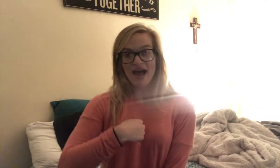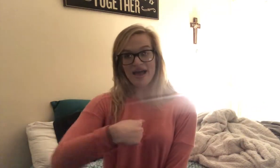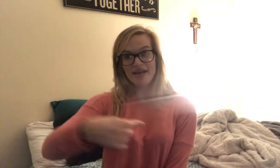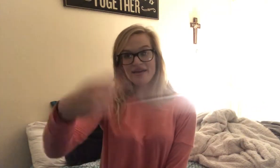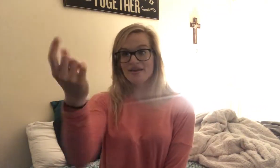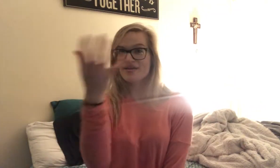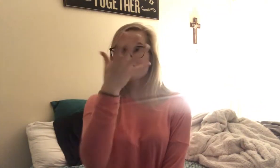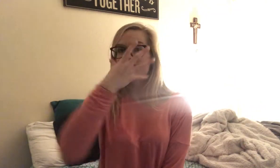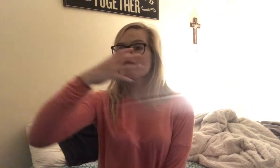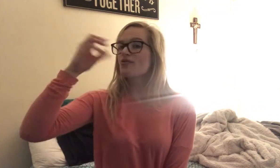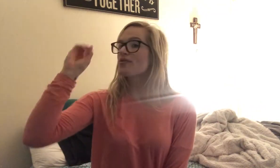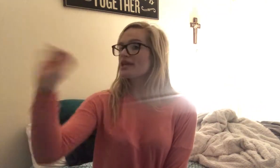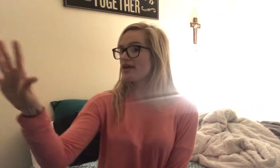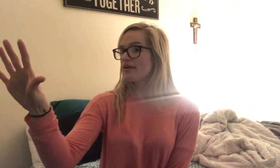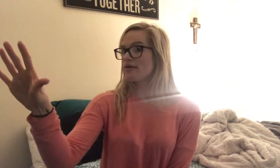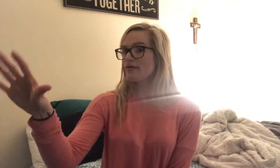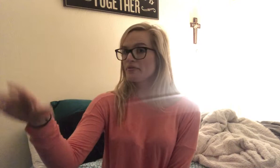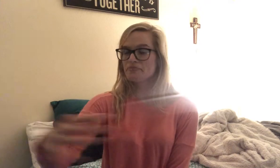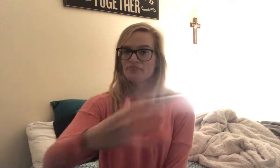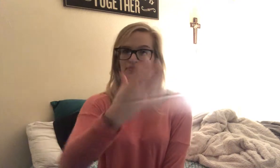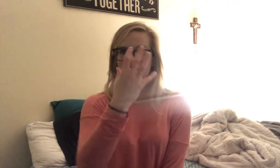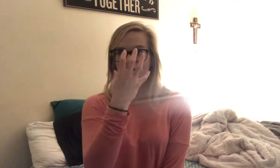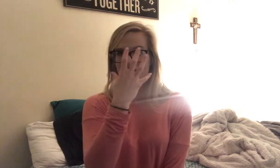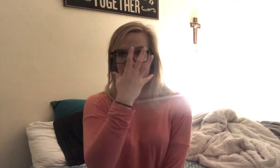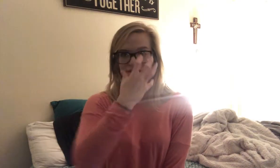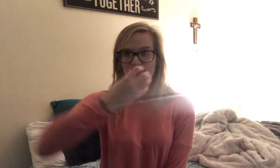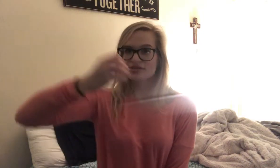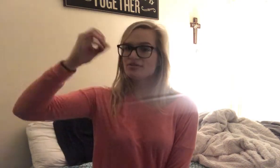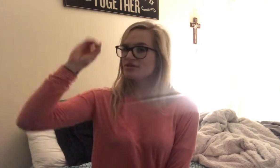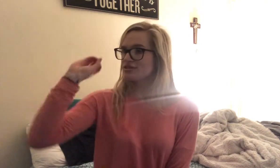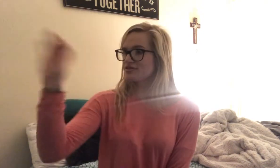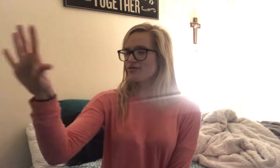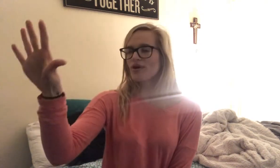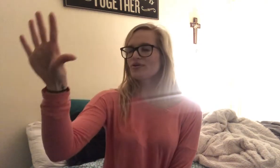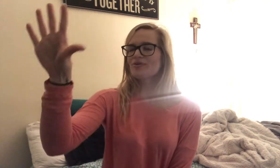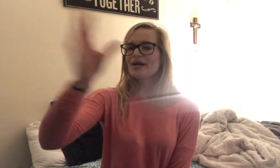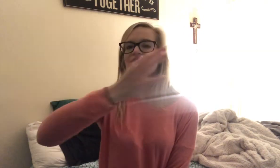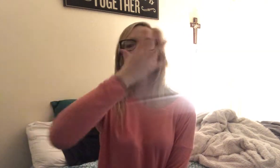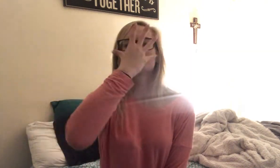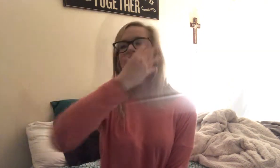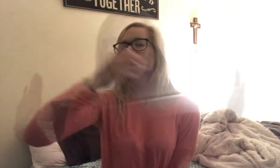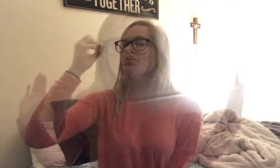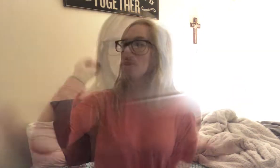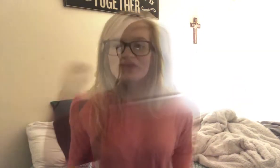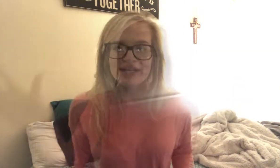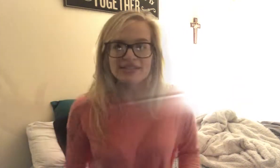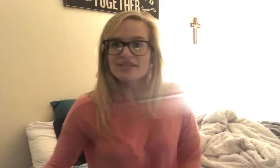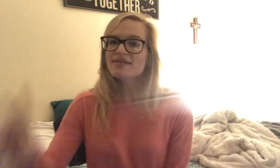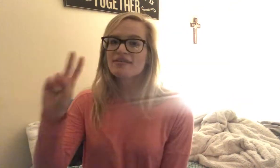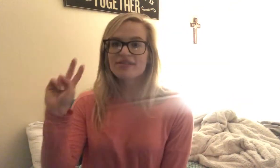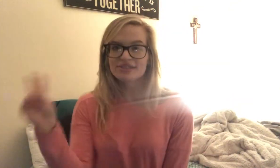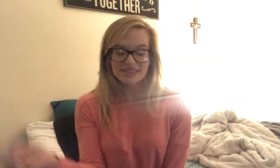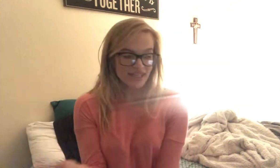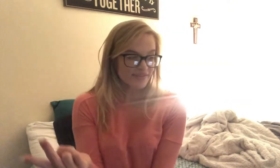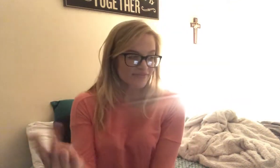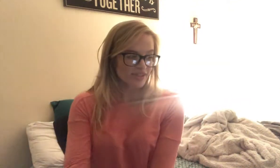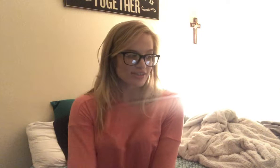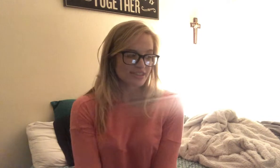I don't care. Just throw it away. Don't. Right. The second verse